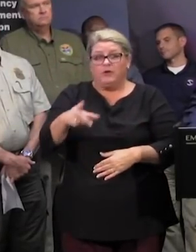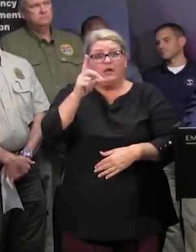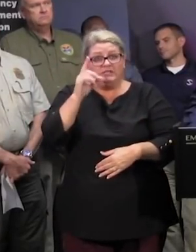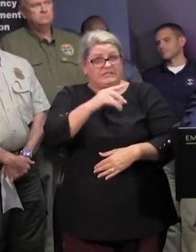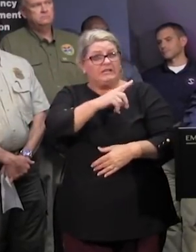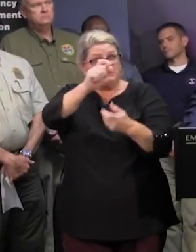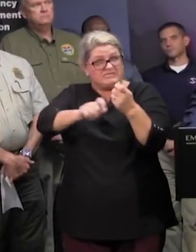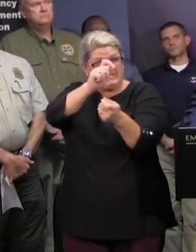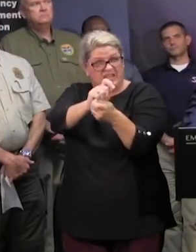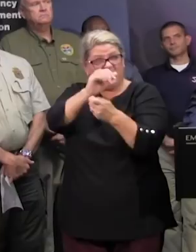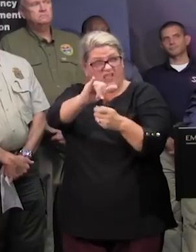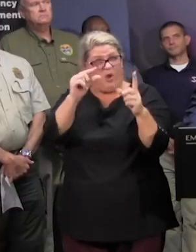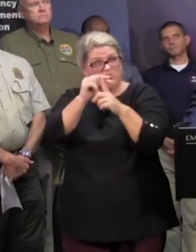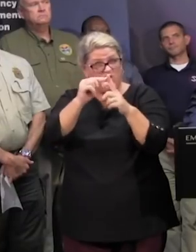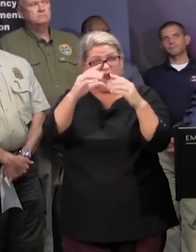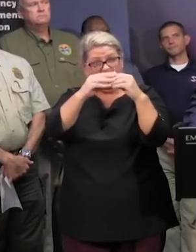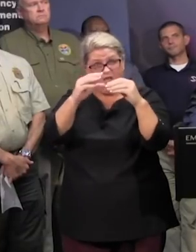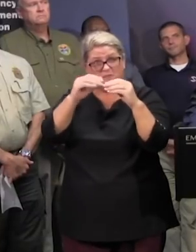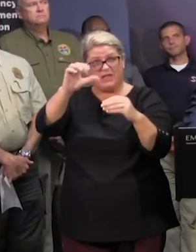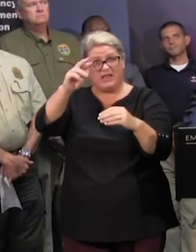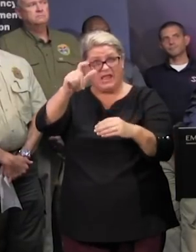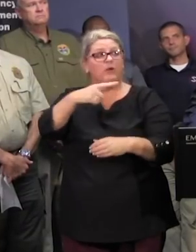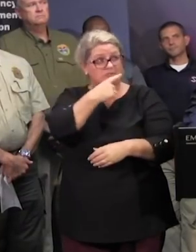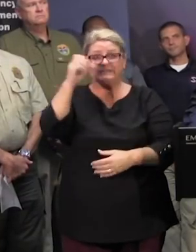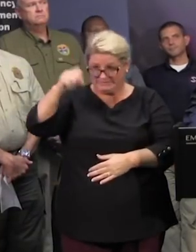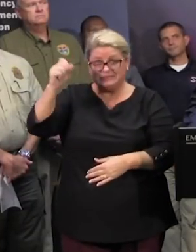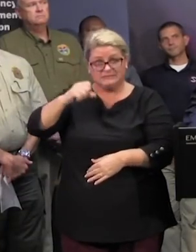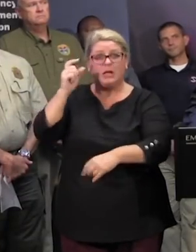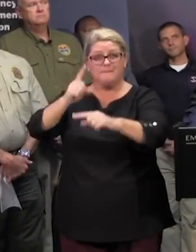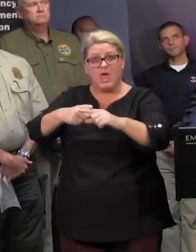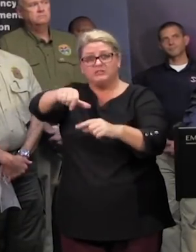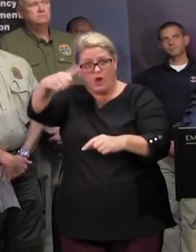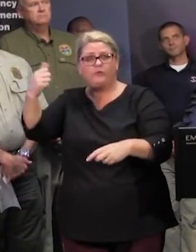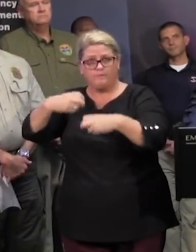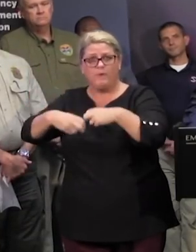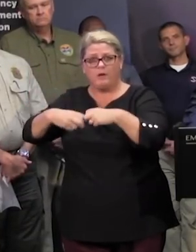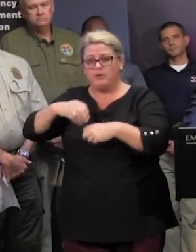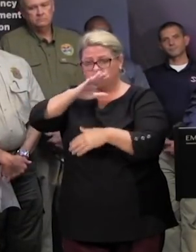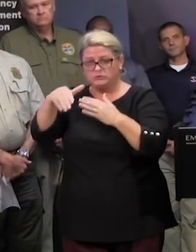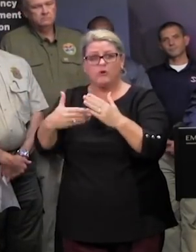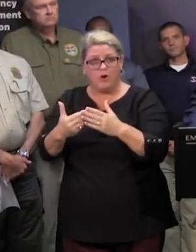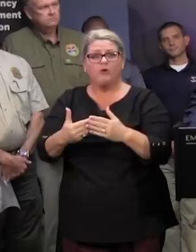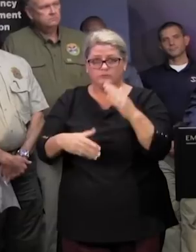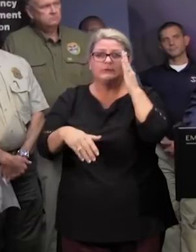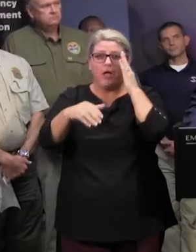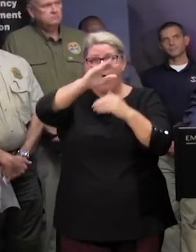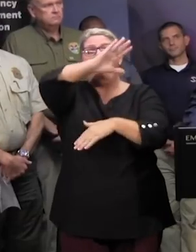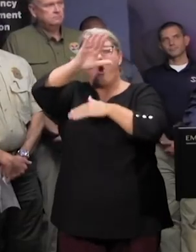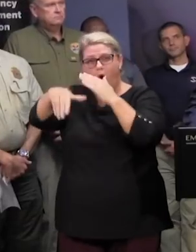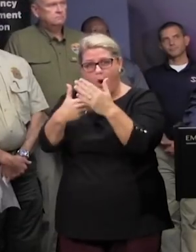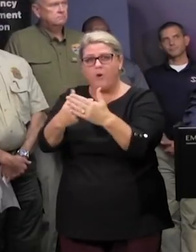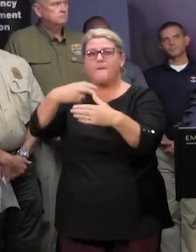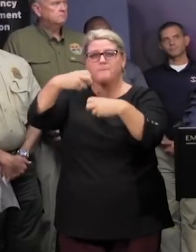near that every every every problem we have is has been covered by his every problem that we